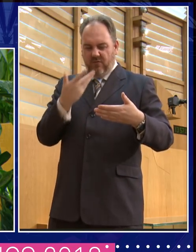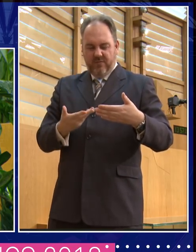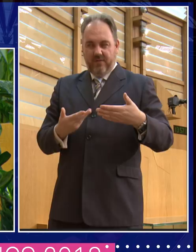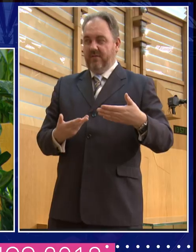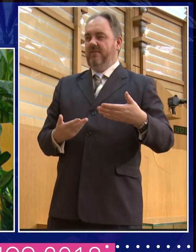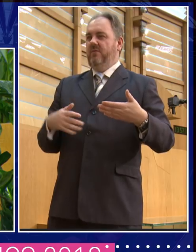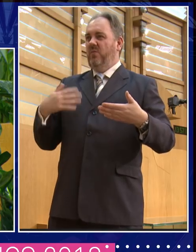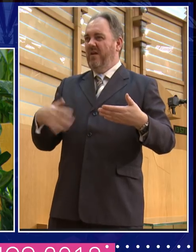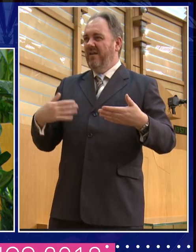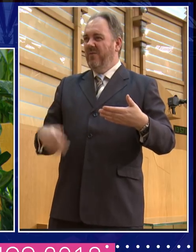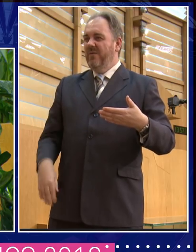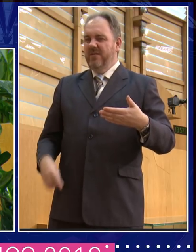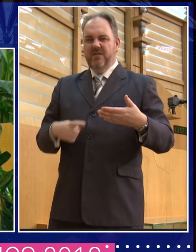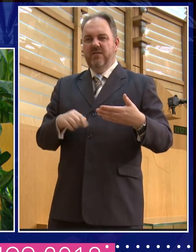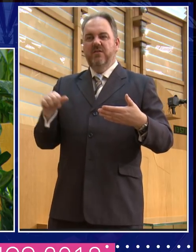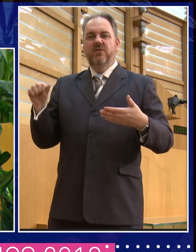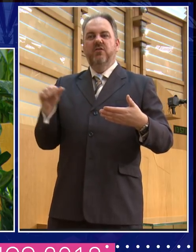blimey. You know, she said, she should be on the undateables.